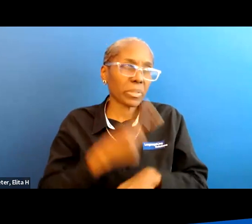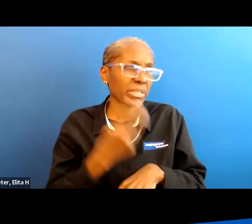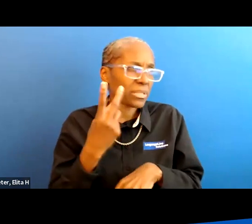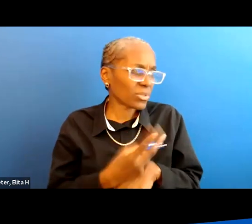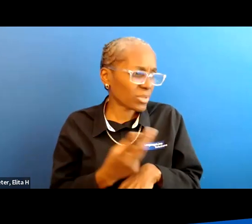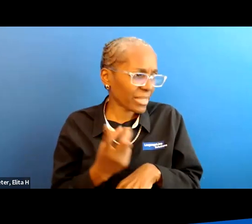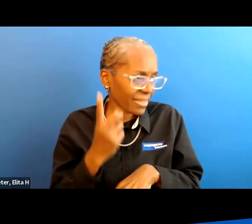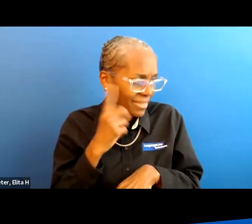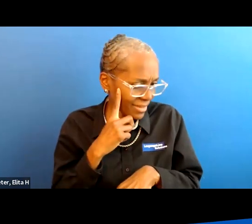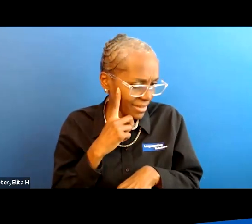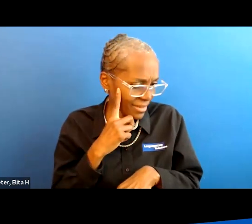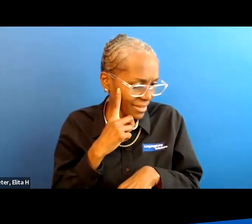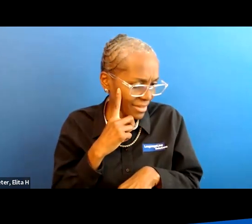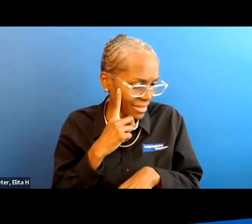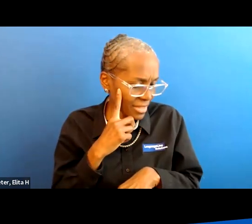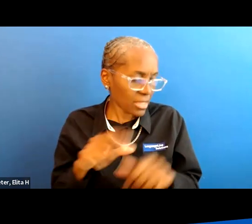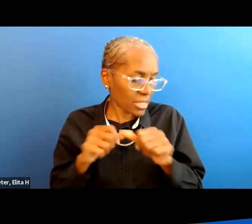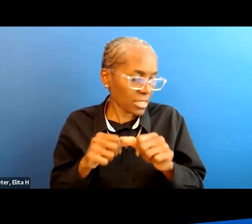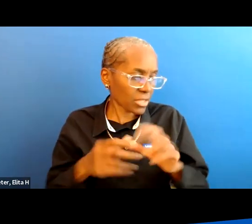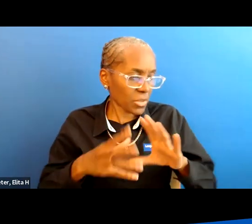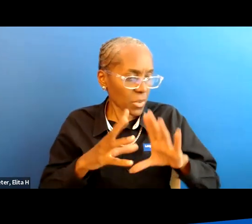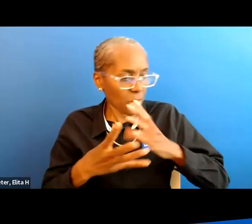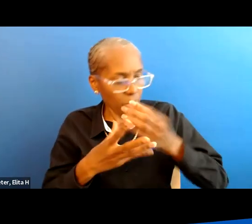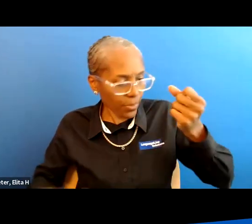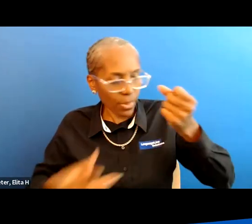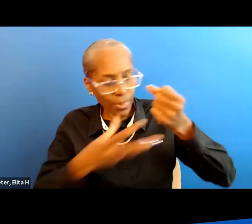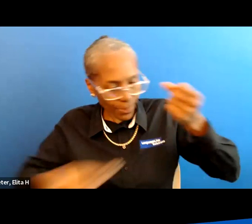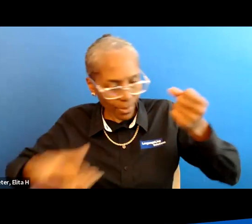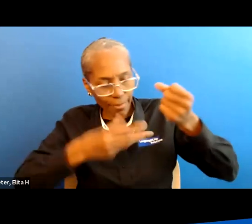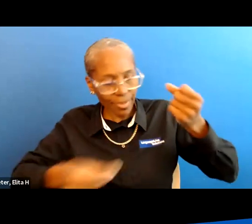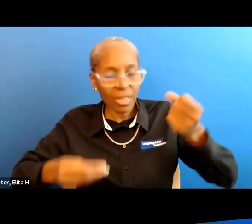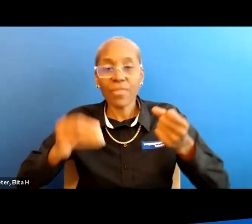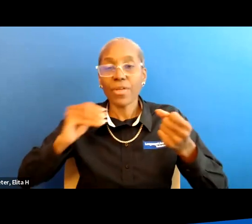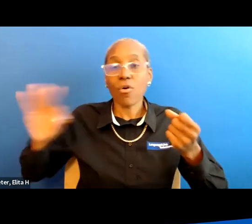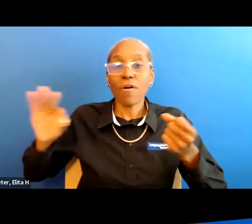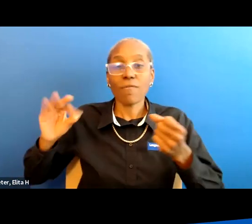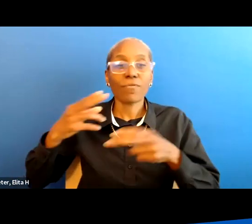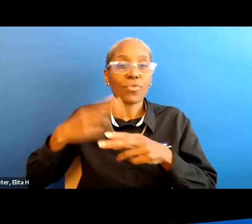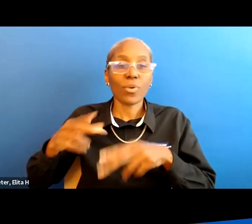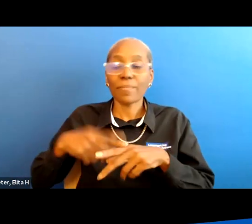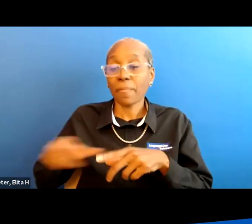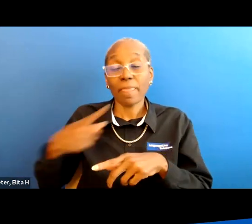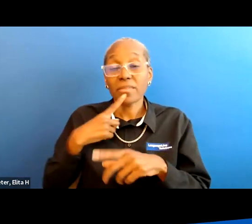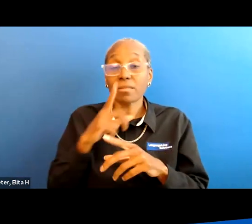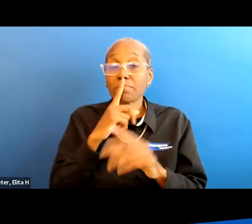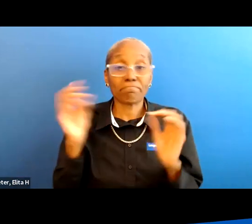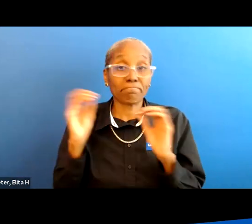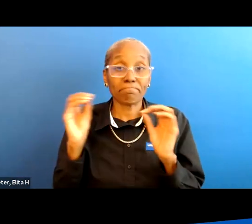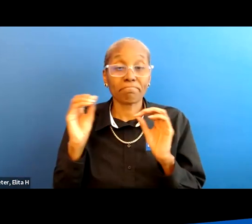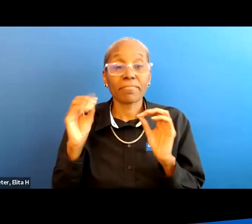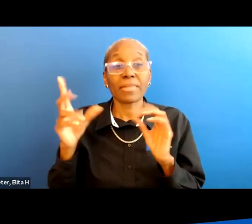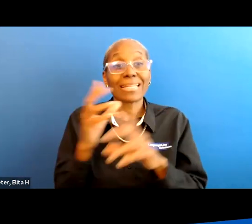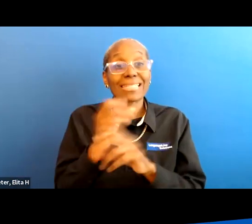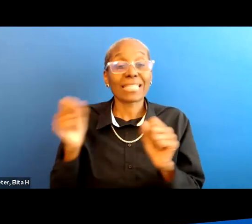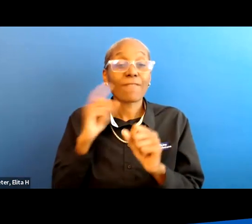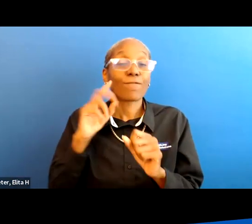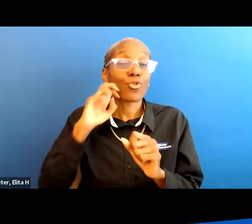and it just is constant suctioning but then you have to take it off for a while it says nothing on their website that it's safe